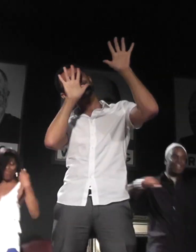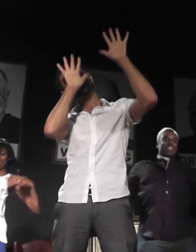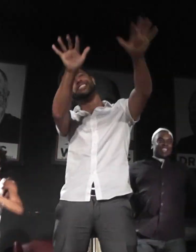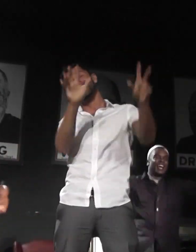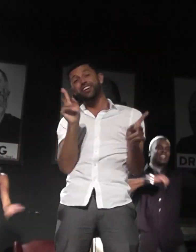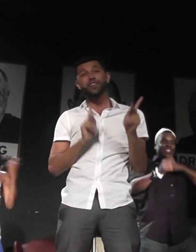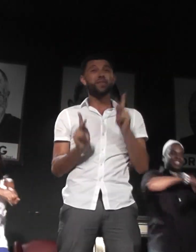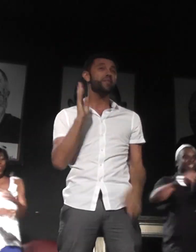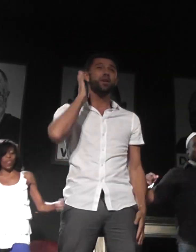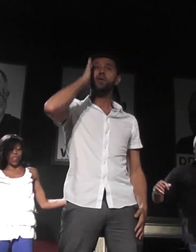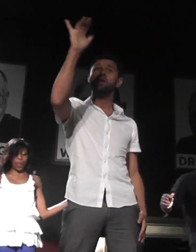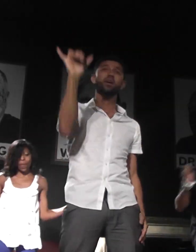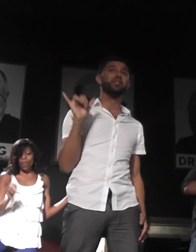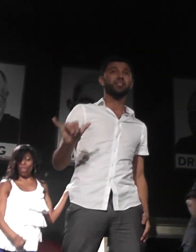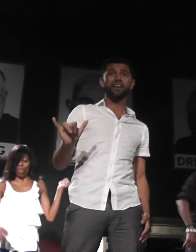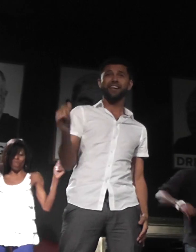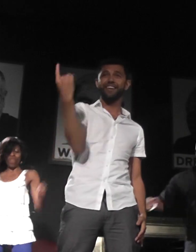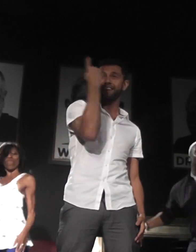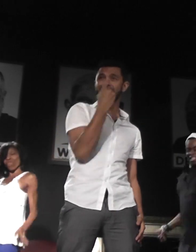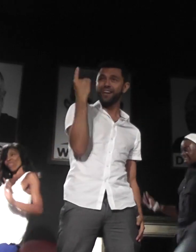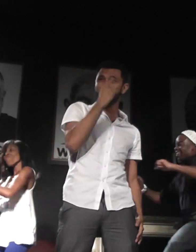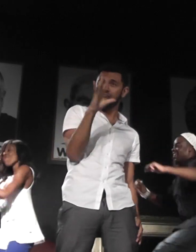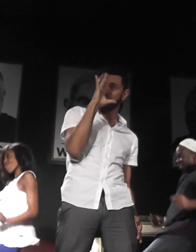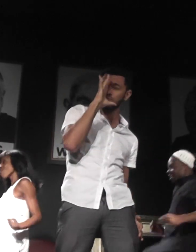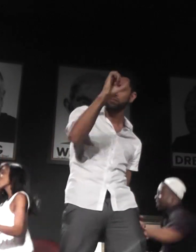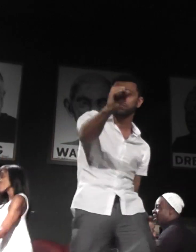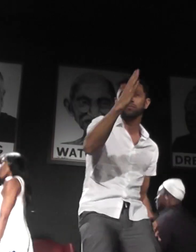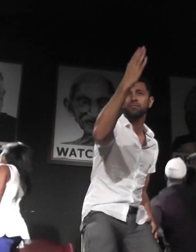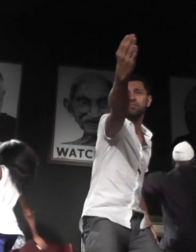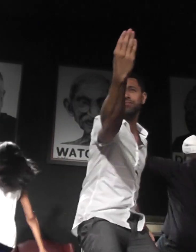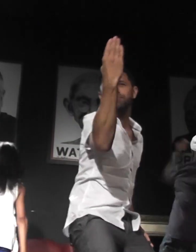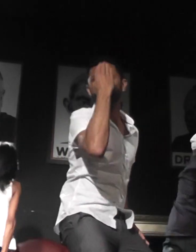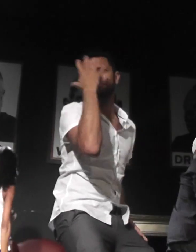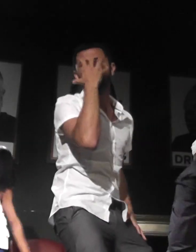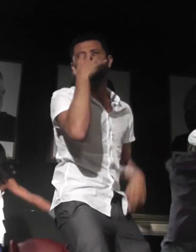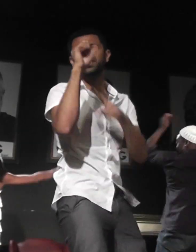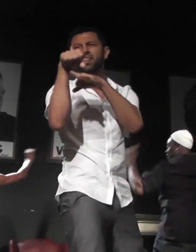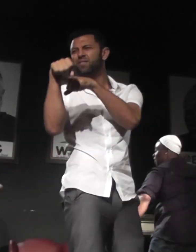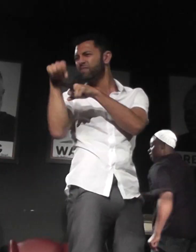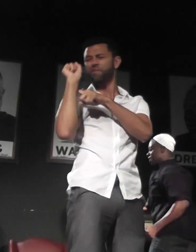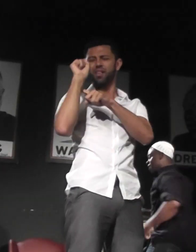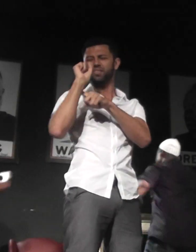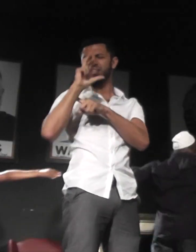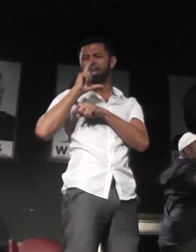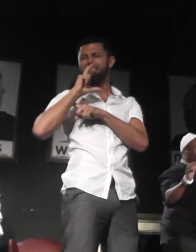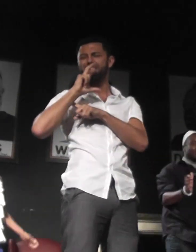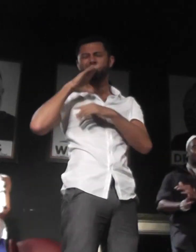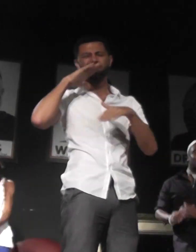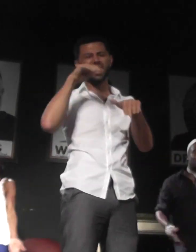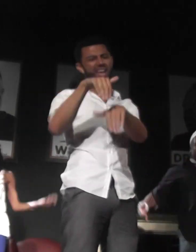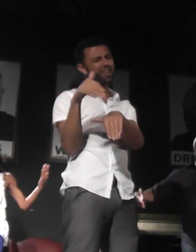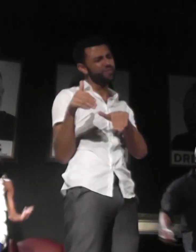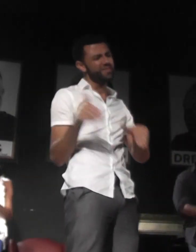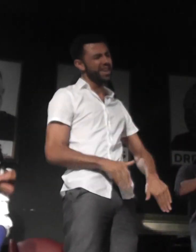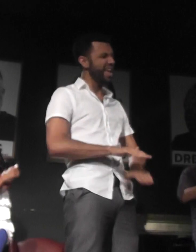Make a girl out of love You're gonna leave the blind, yeah, yeah,